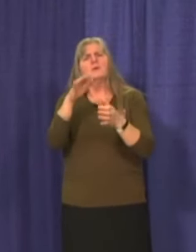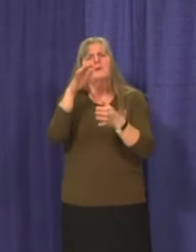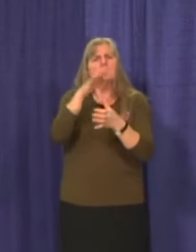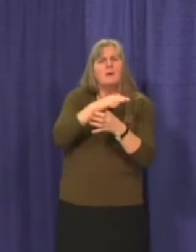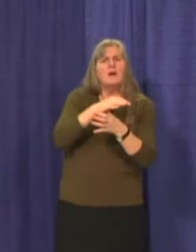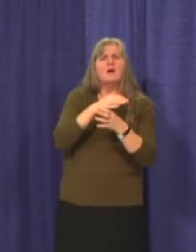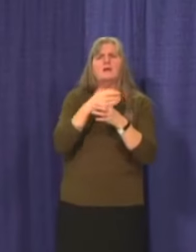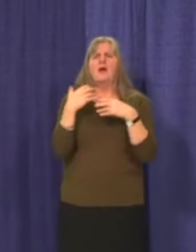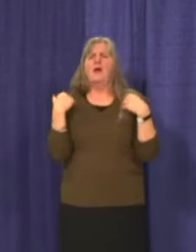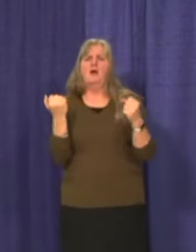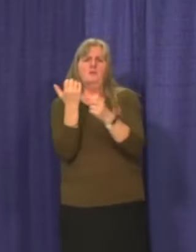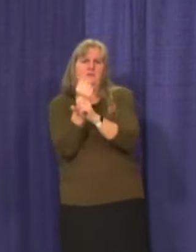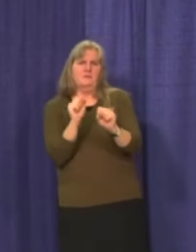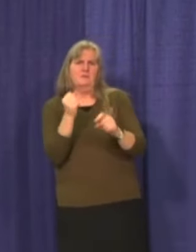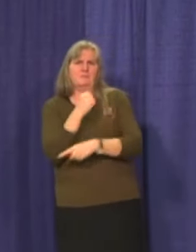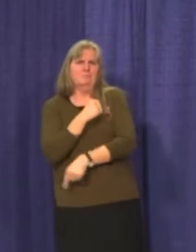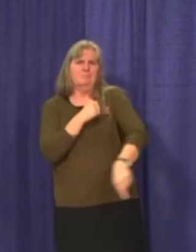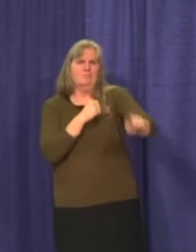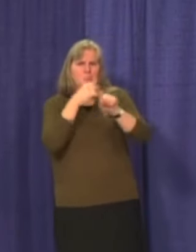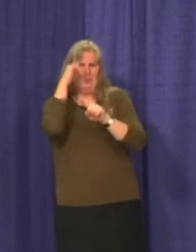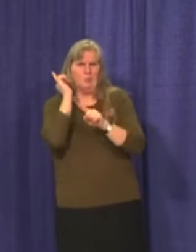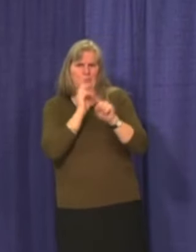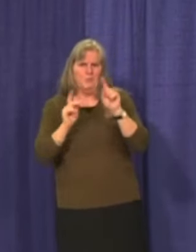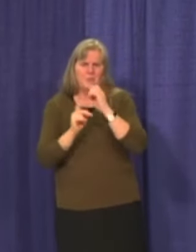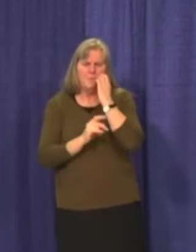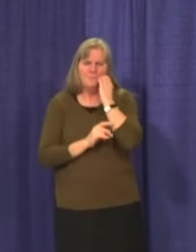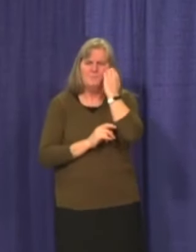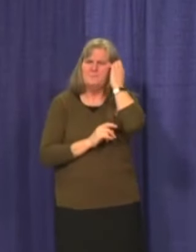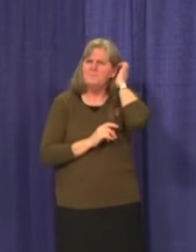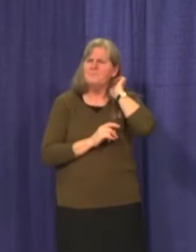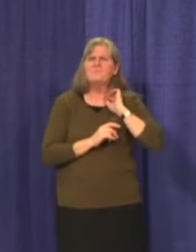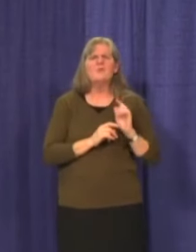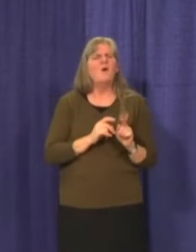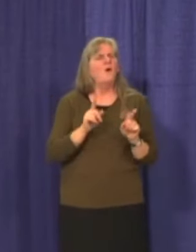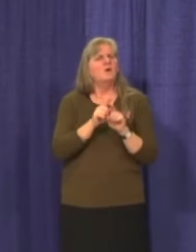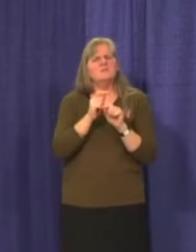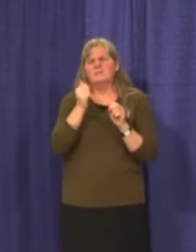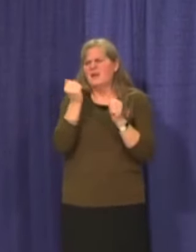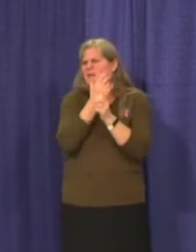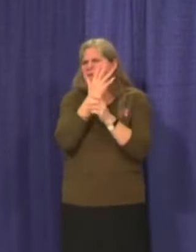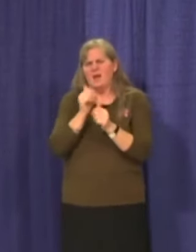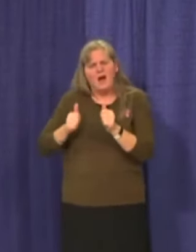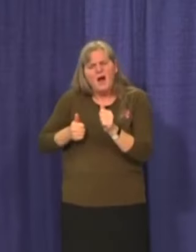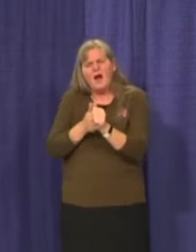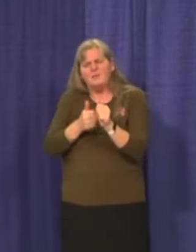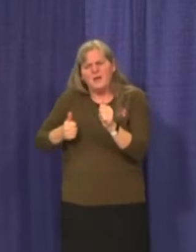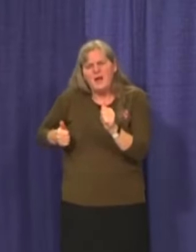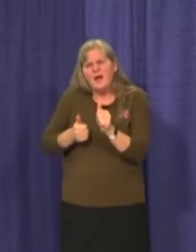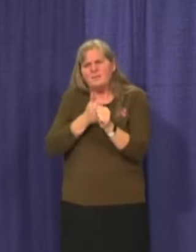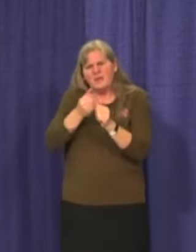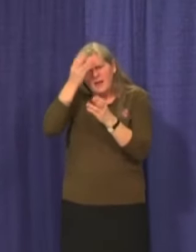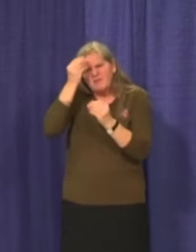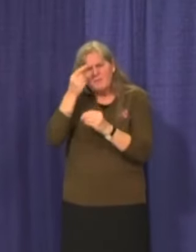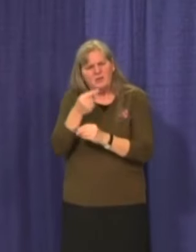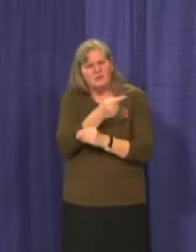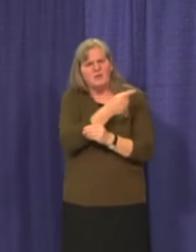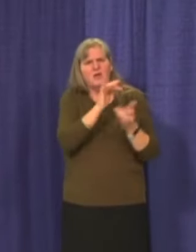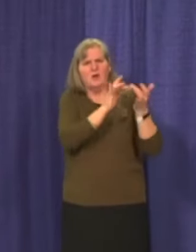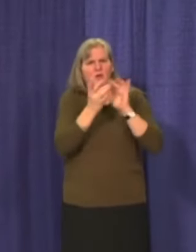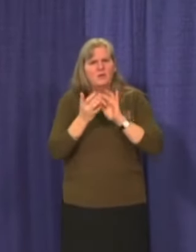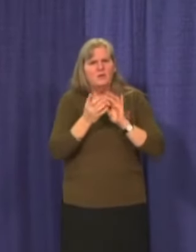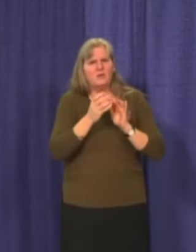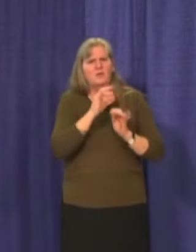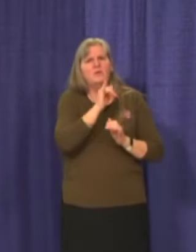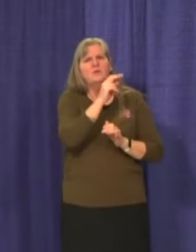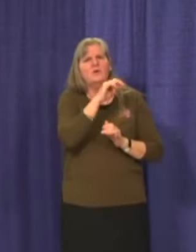As we go forward we will continue to provide updated information on Yukon.ca and at these weekly